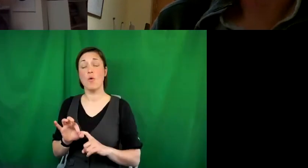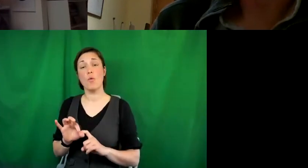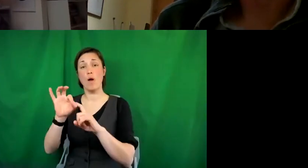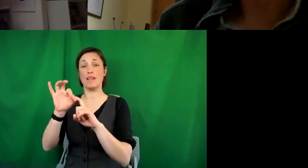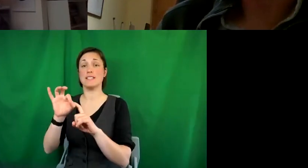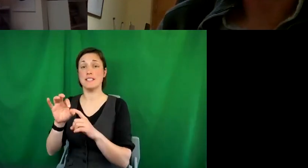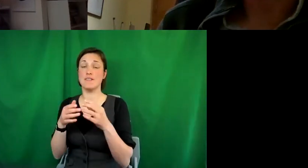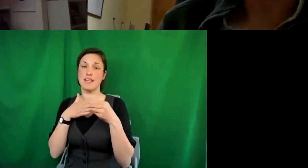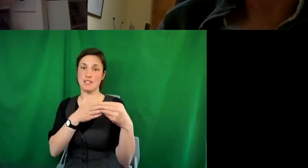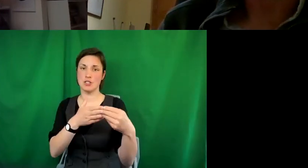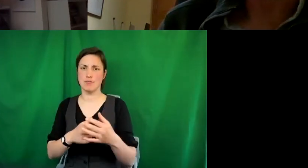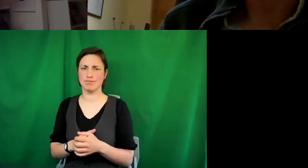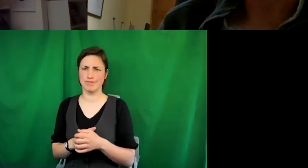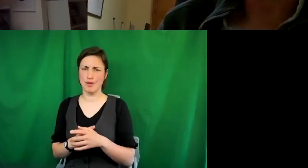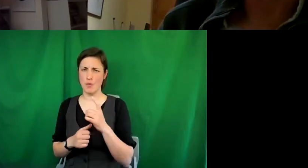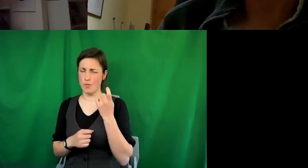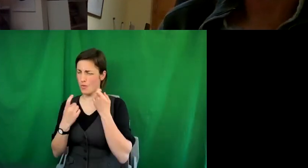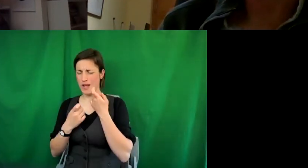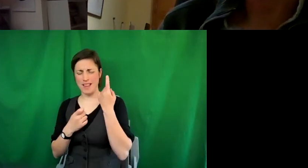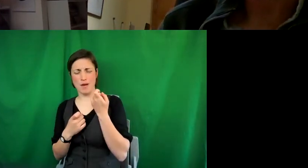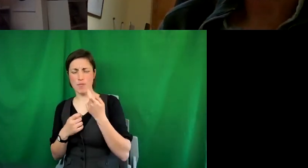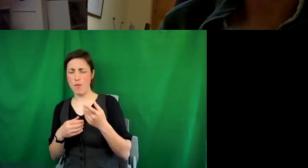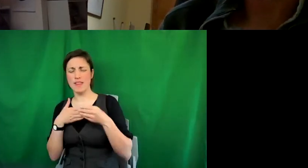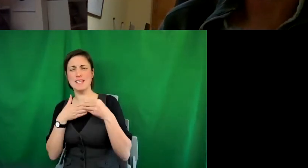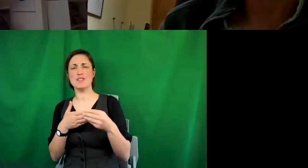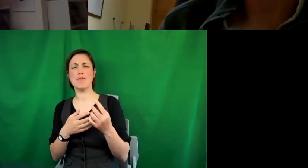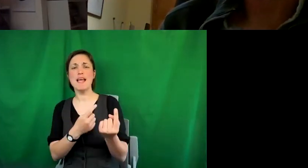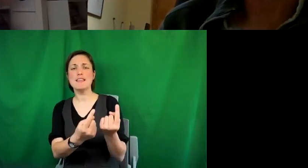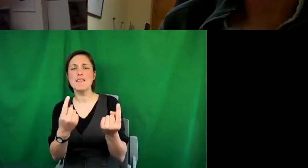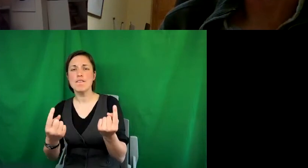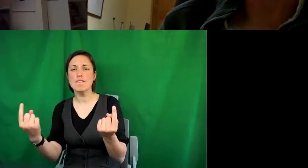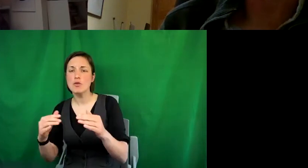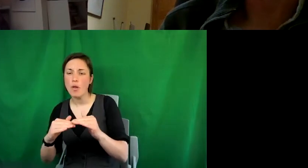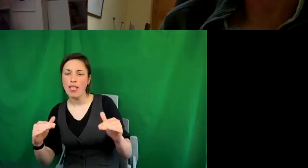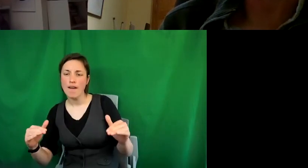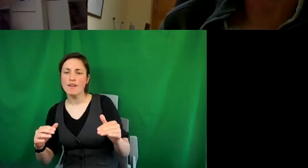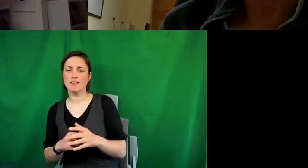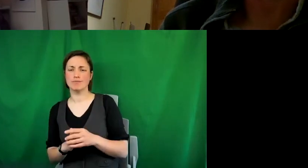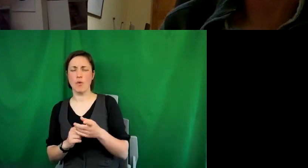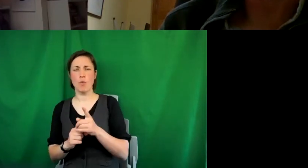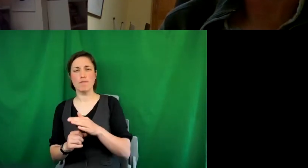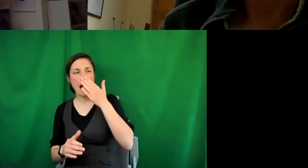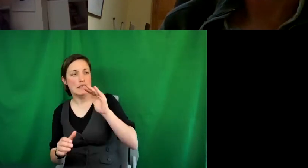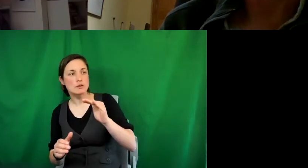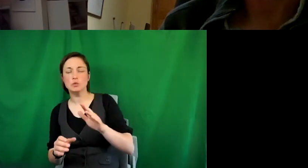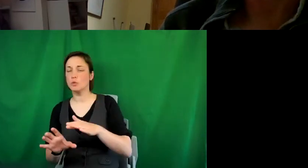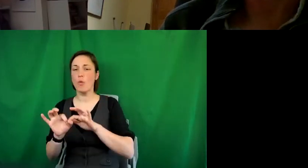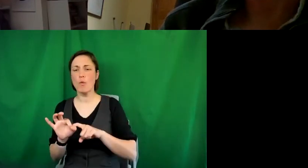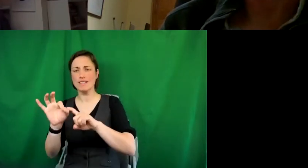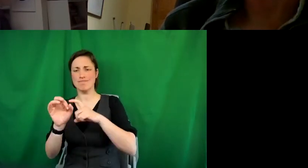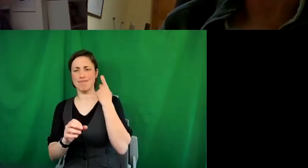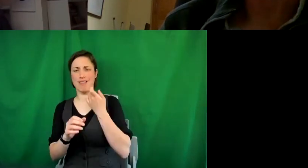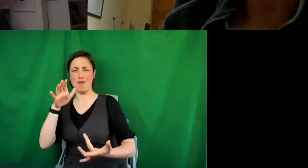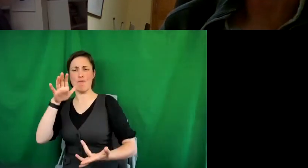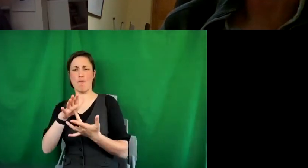leadership at the individual level? What skills, qualities, attitudes do you see as important for leadership by individuals in a human